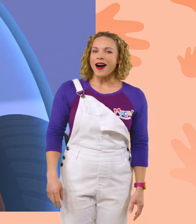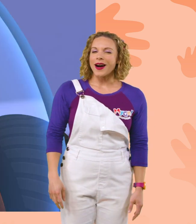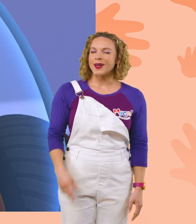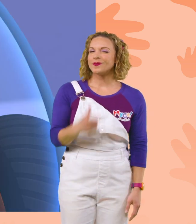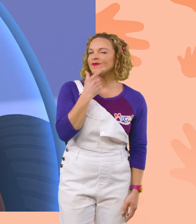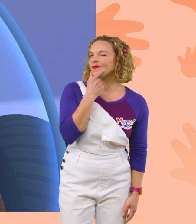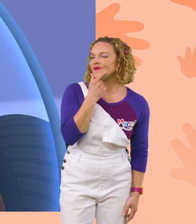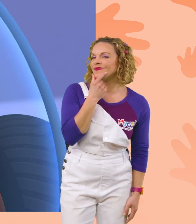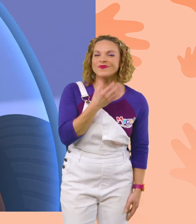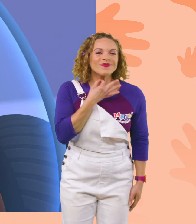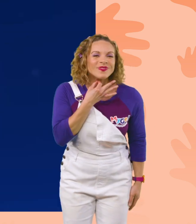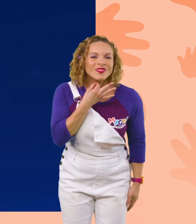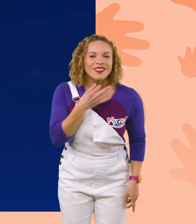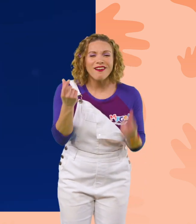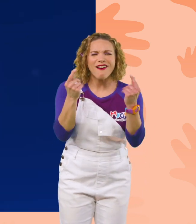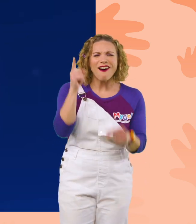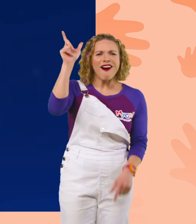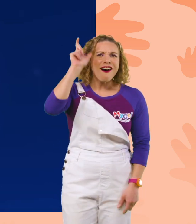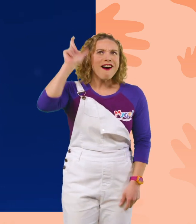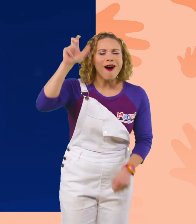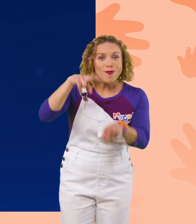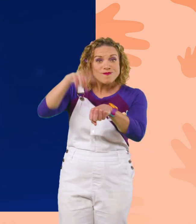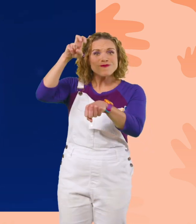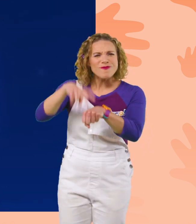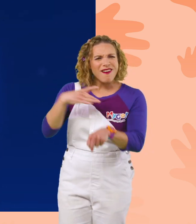Hmm, I wonder, what would it be like to bounce on the moon?